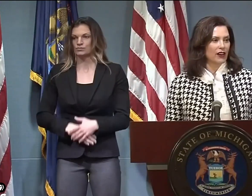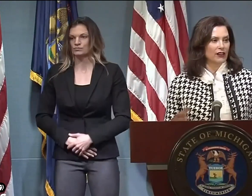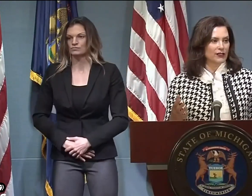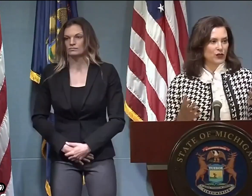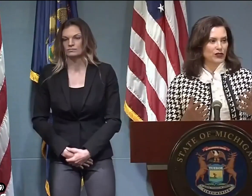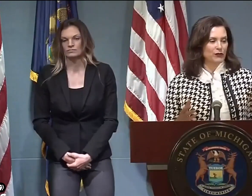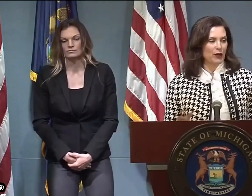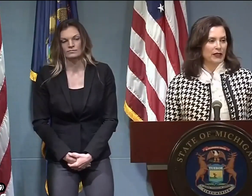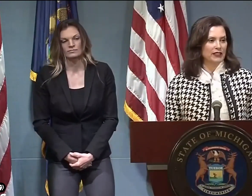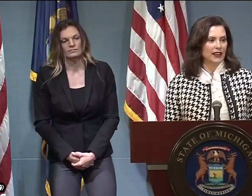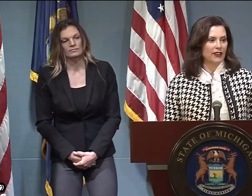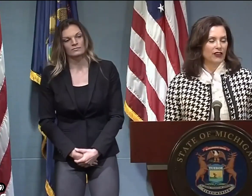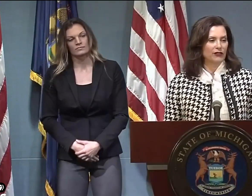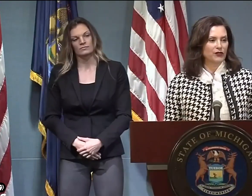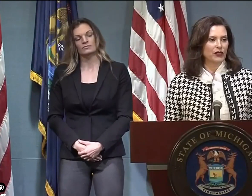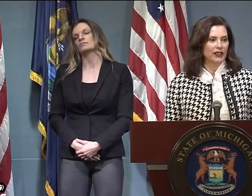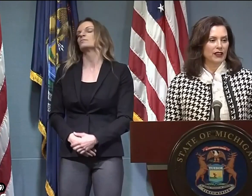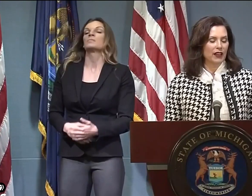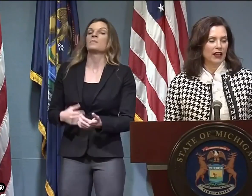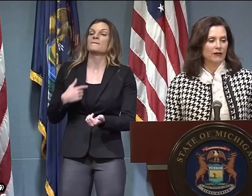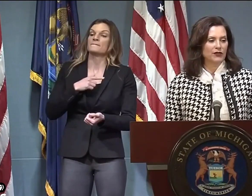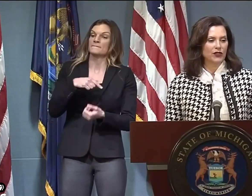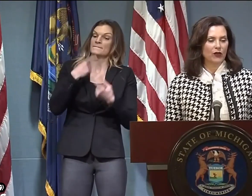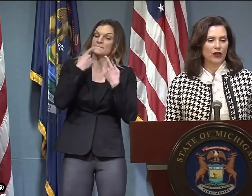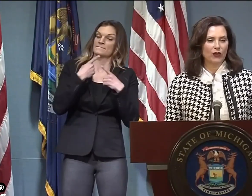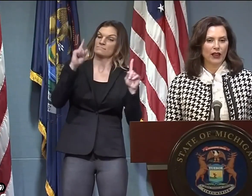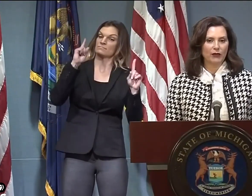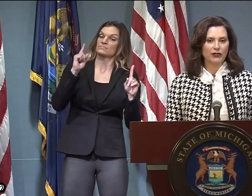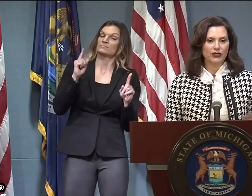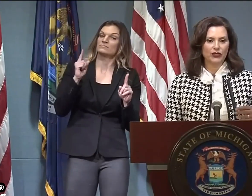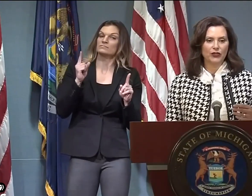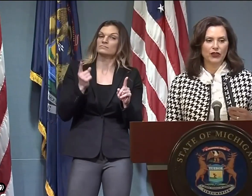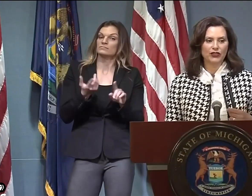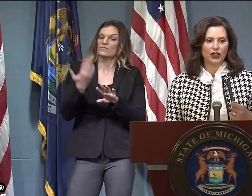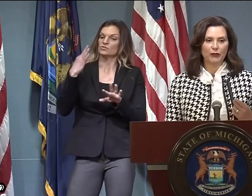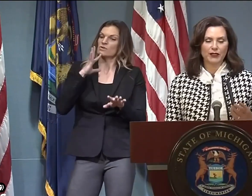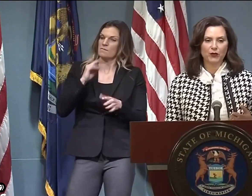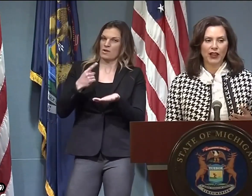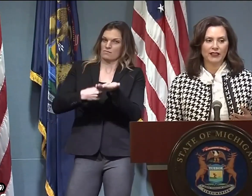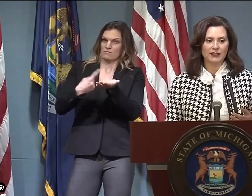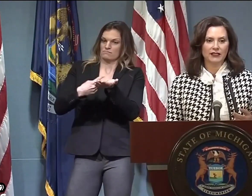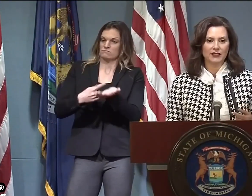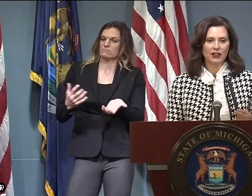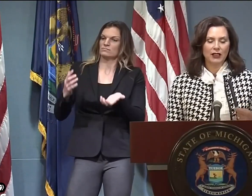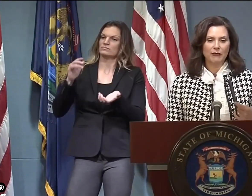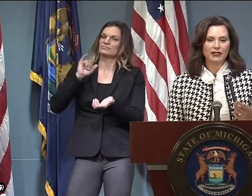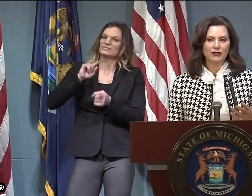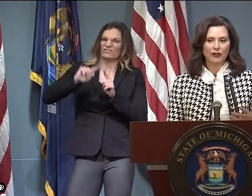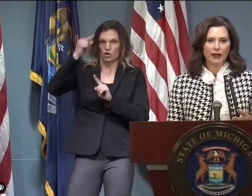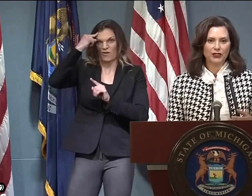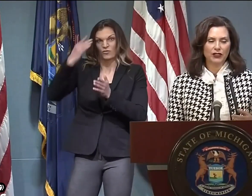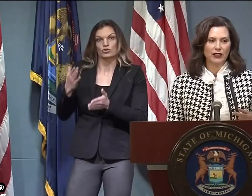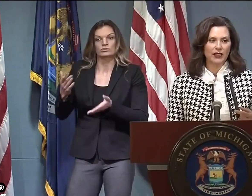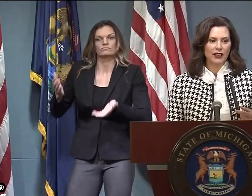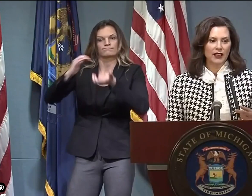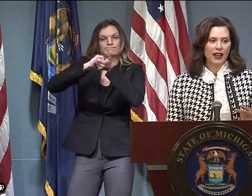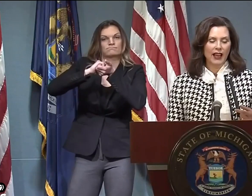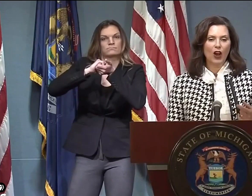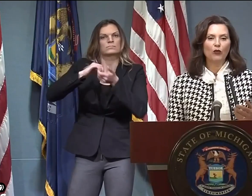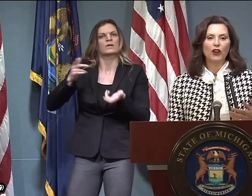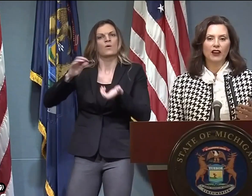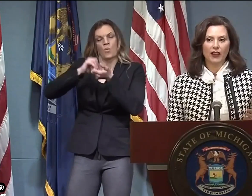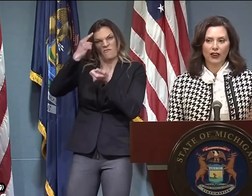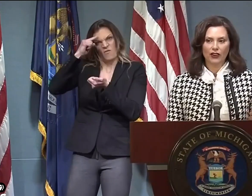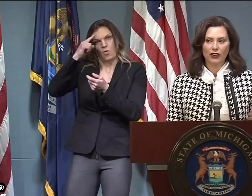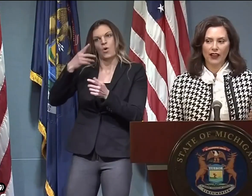talked about in the past? So when we announced kind of our consortium coming together, it was really so that we were able to share best practices,